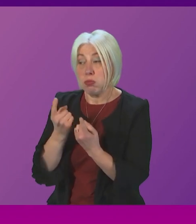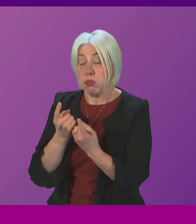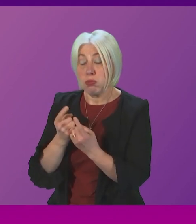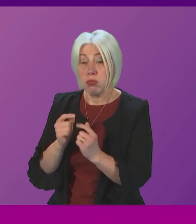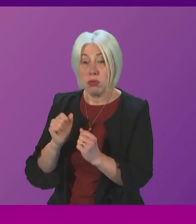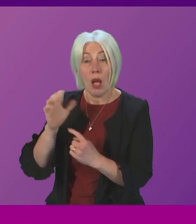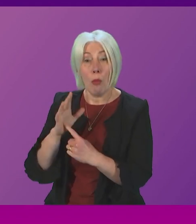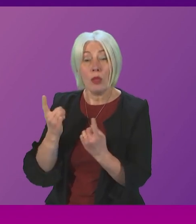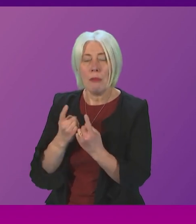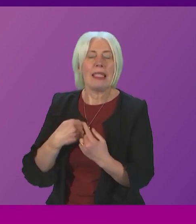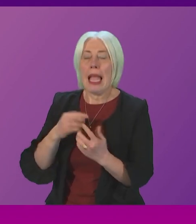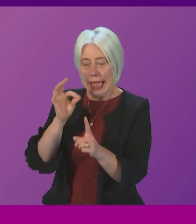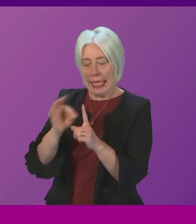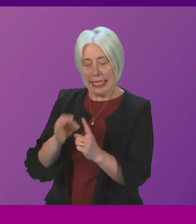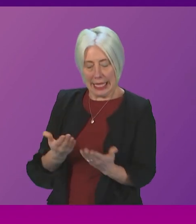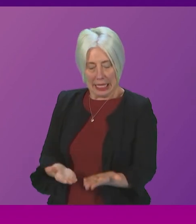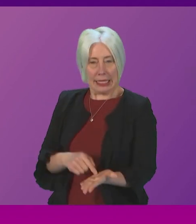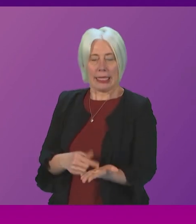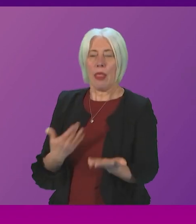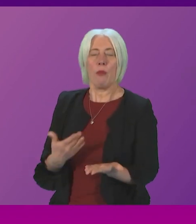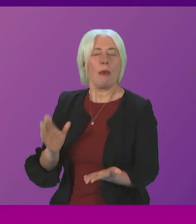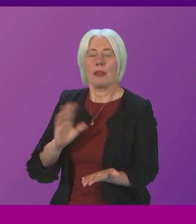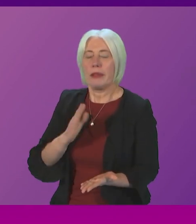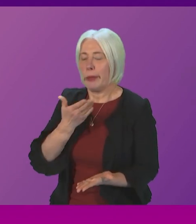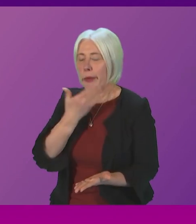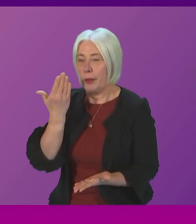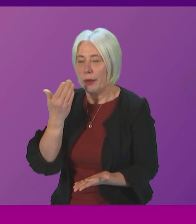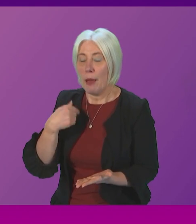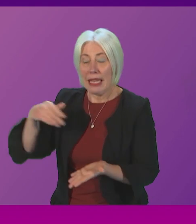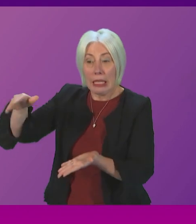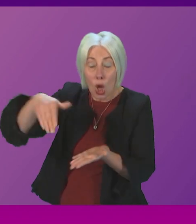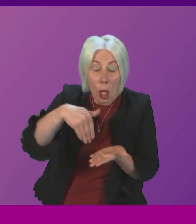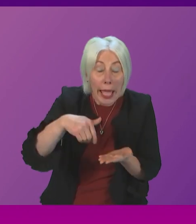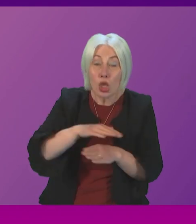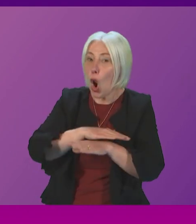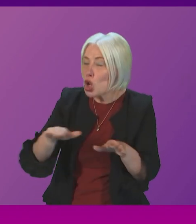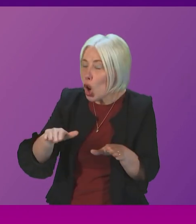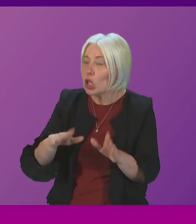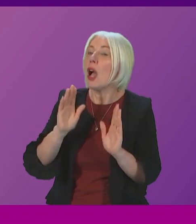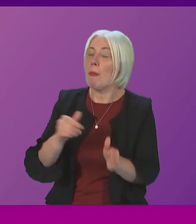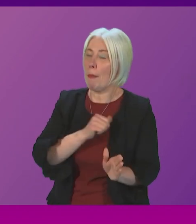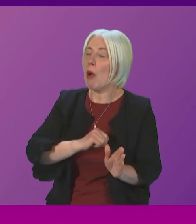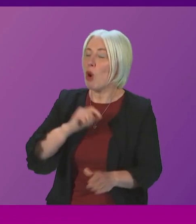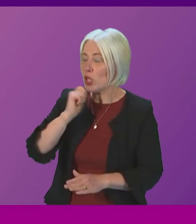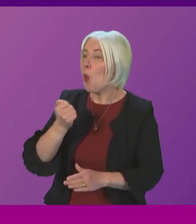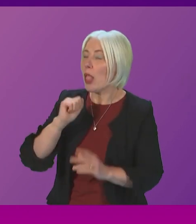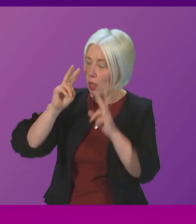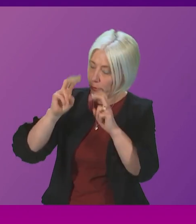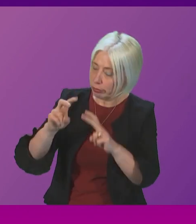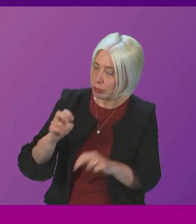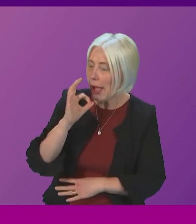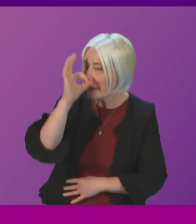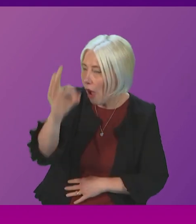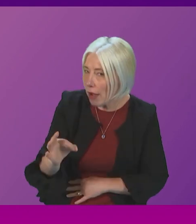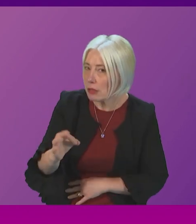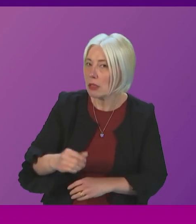do not have the detail in front of me in relation to the data that is or is not collected but I promise Pam Gossel will look and request